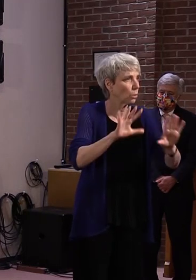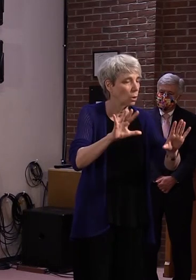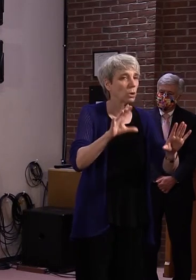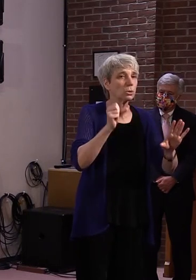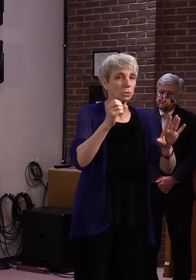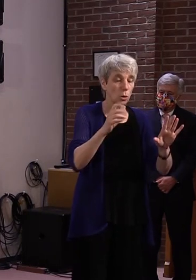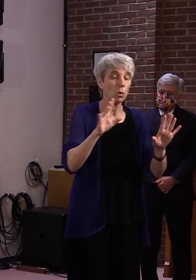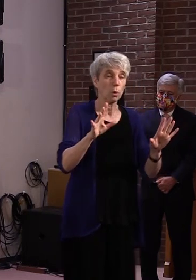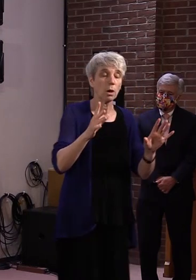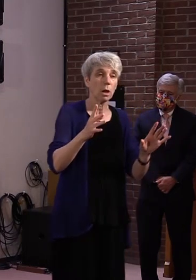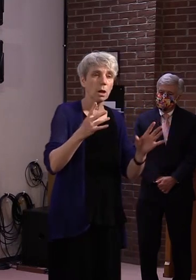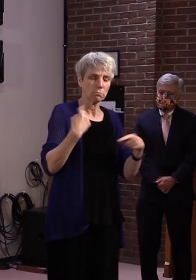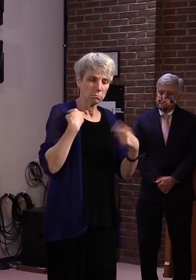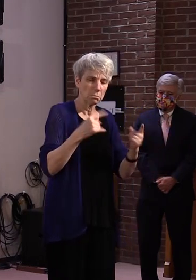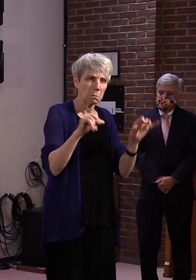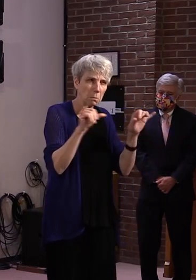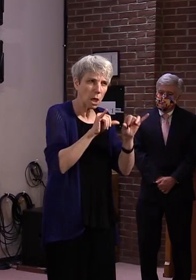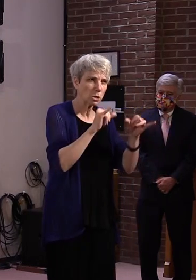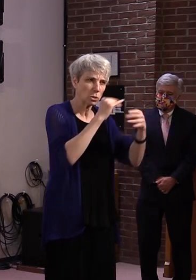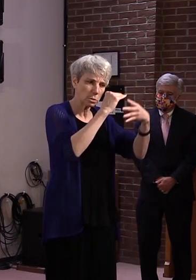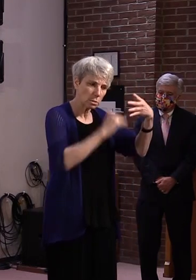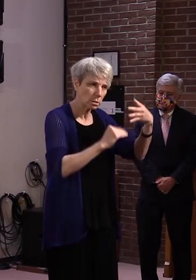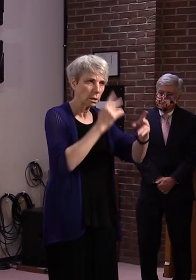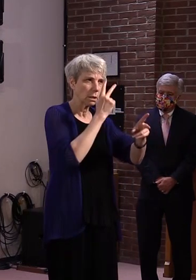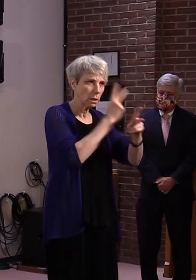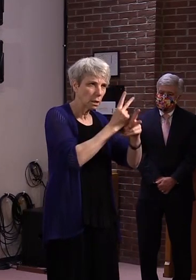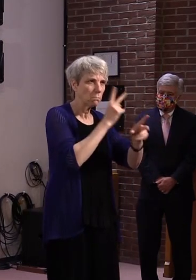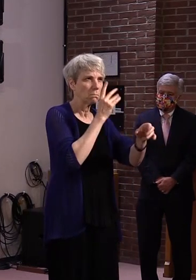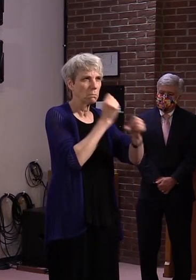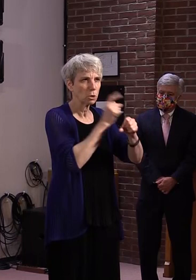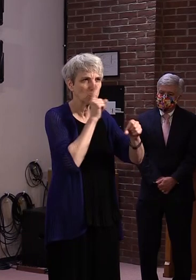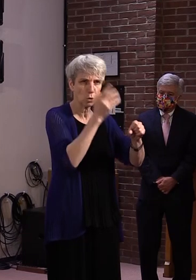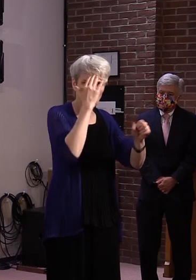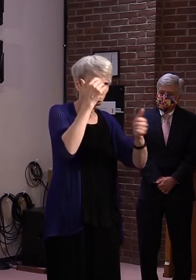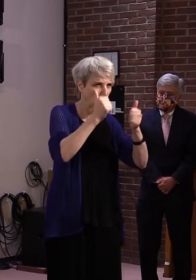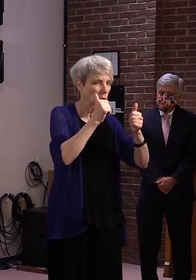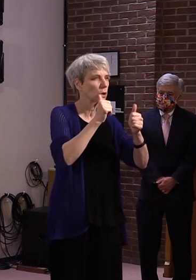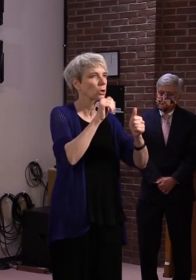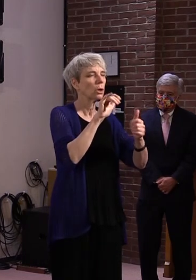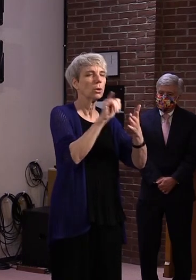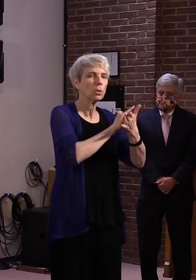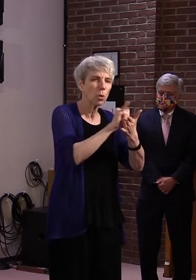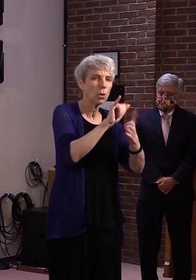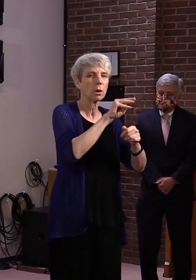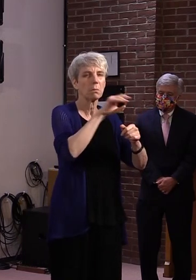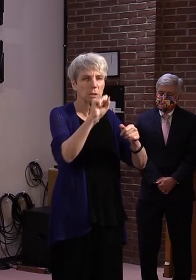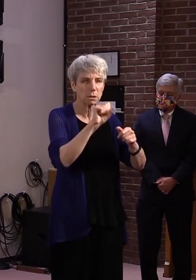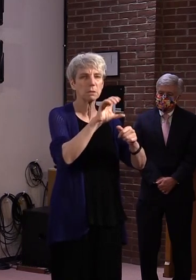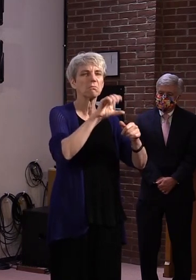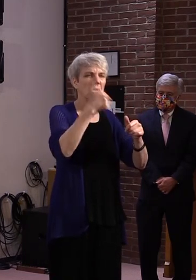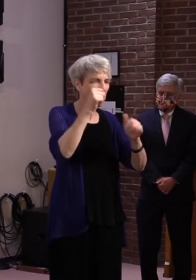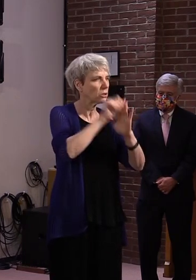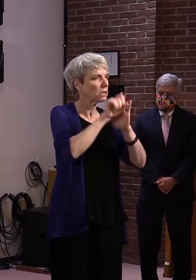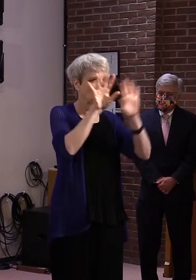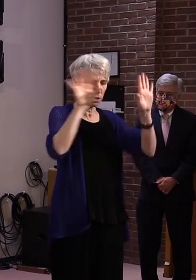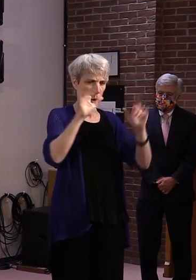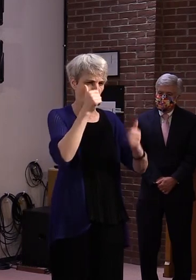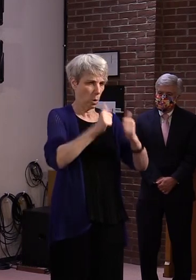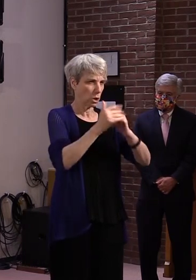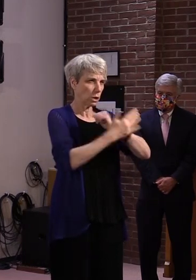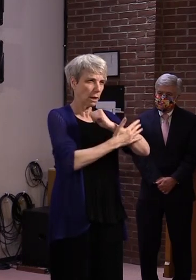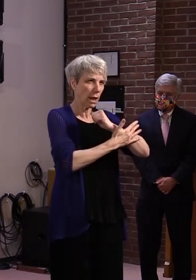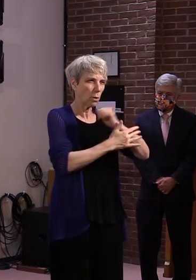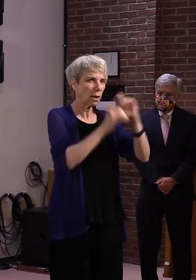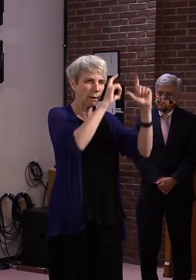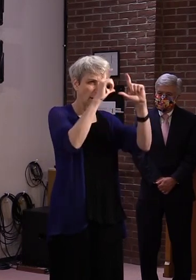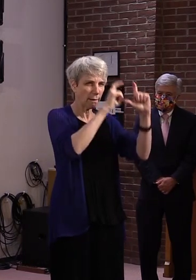into place with our modeling and opening up safe counties, we've been able to open up tourism into Vermont